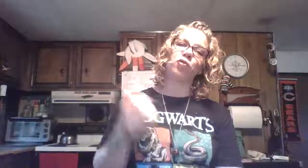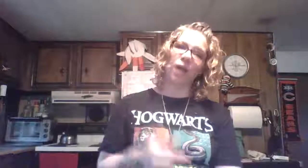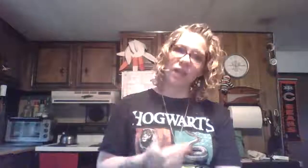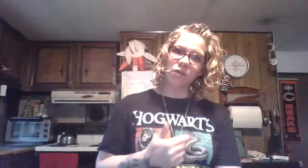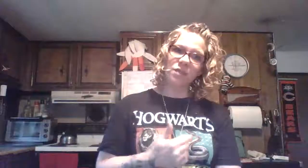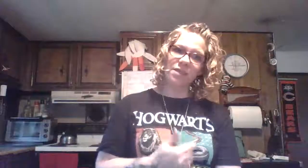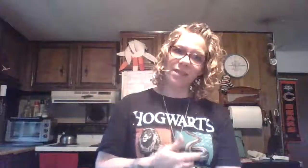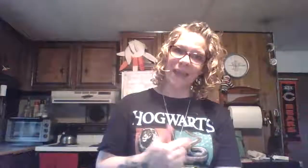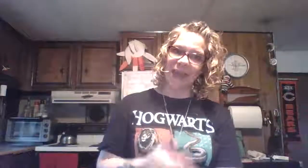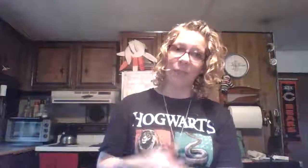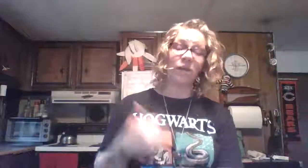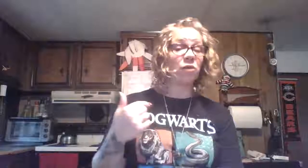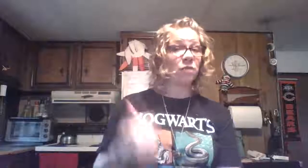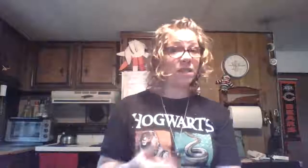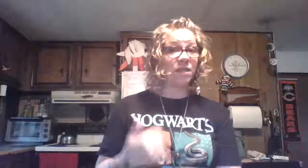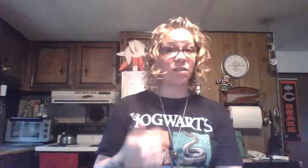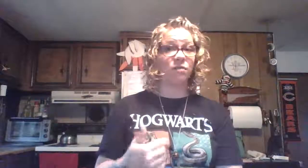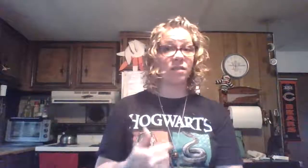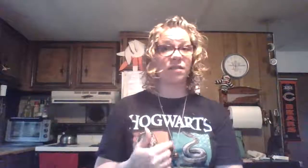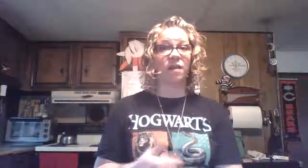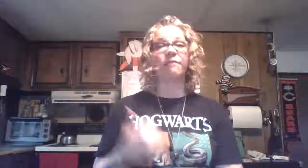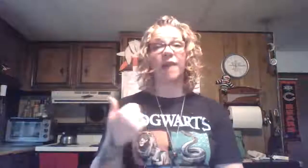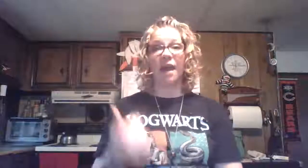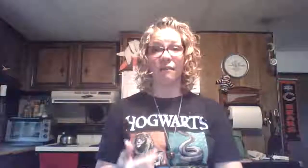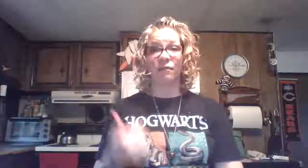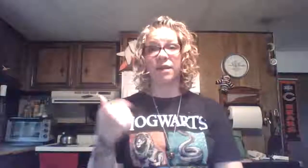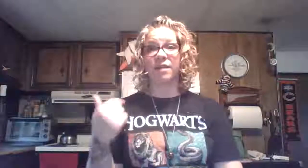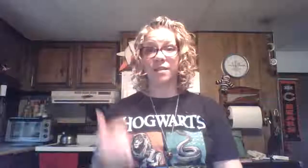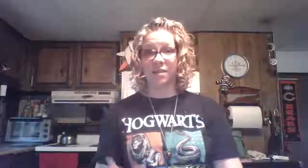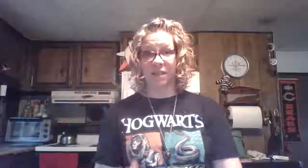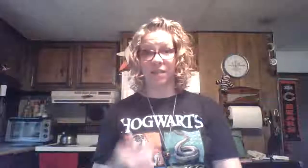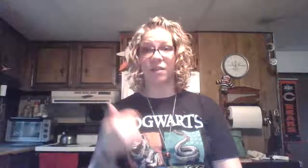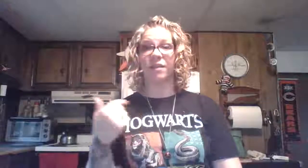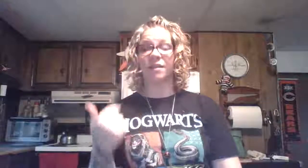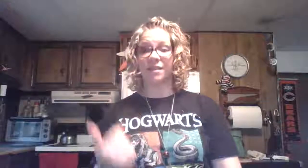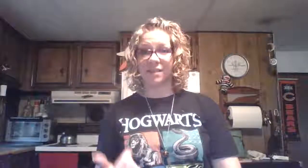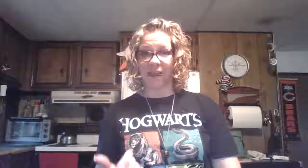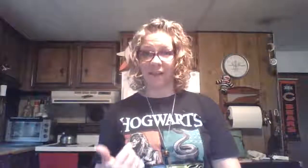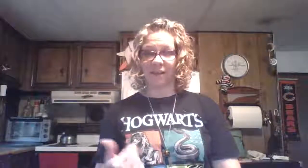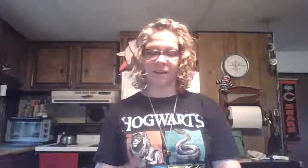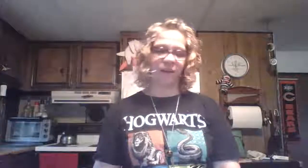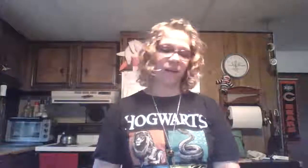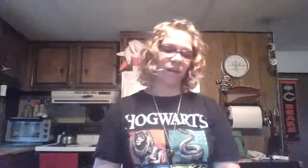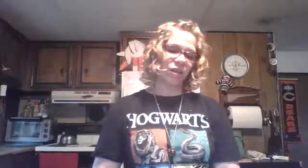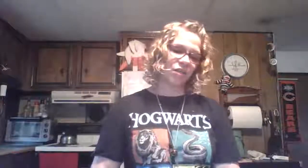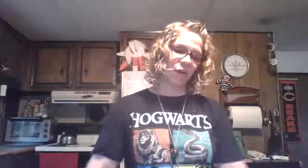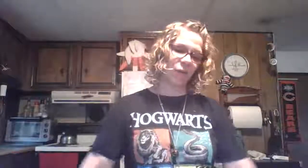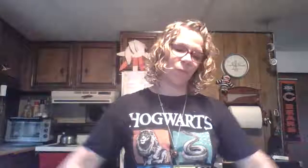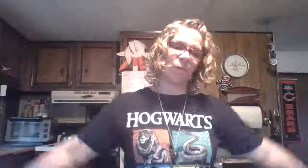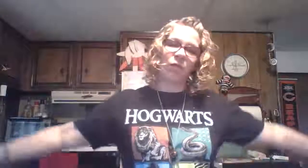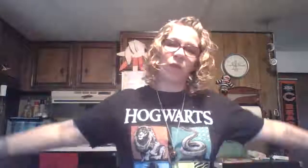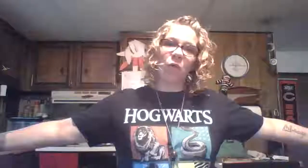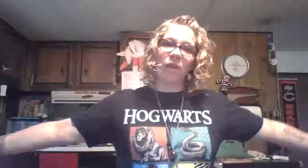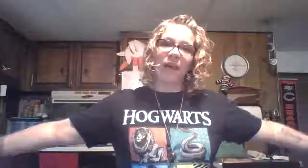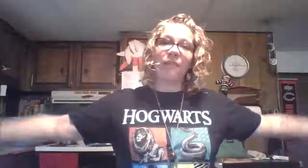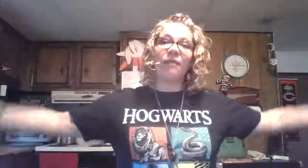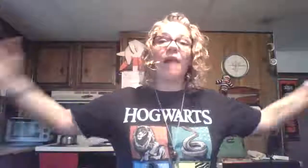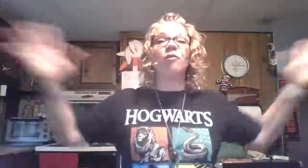trying to instill a habit, you need to do this stuff every single day. So with that, have a